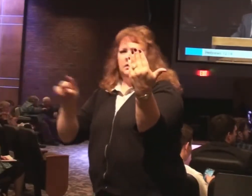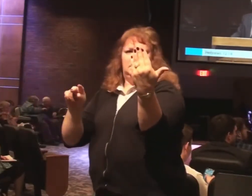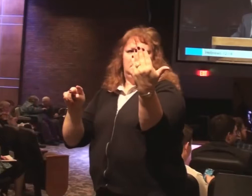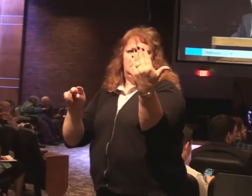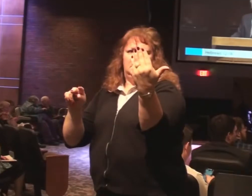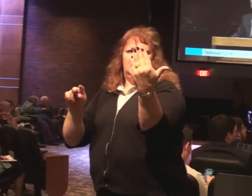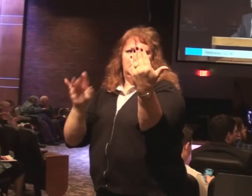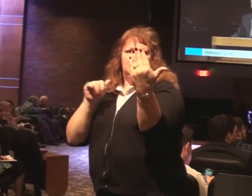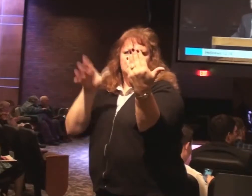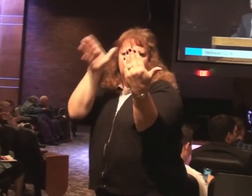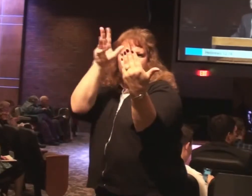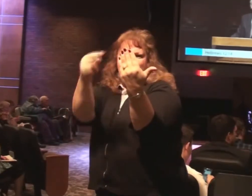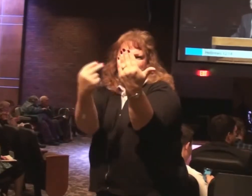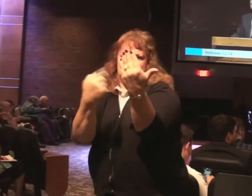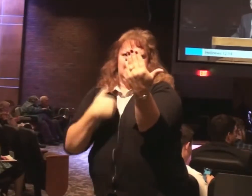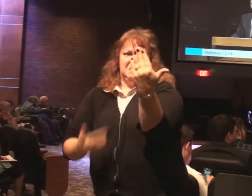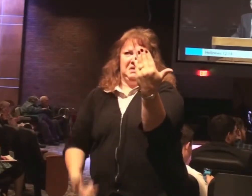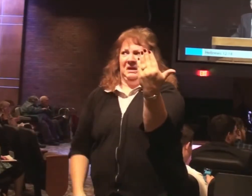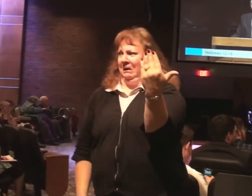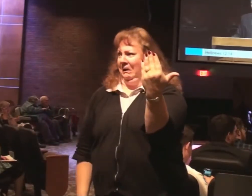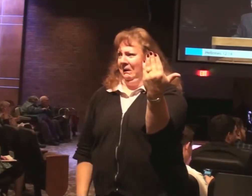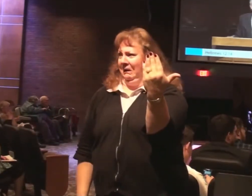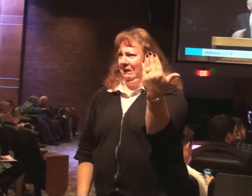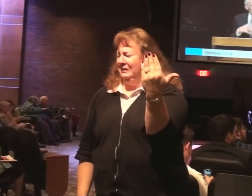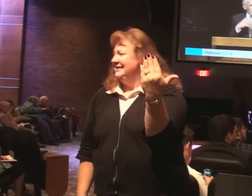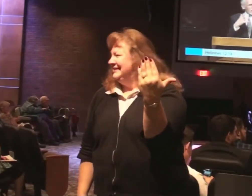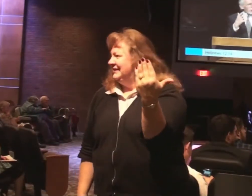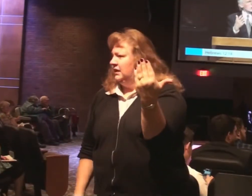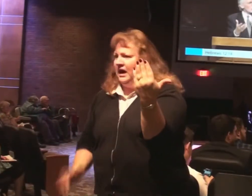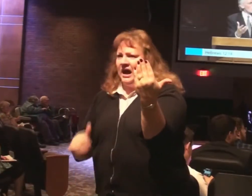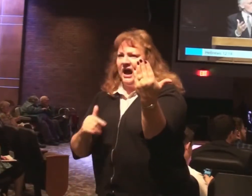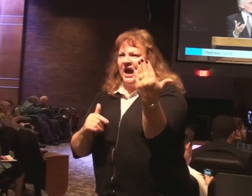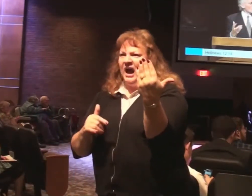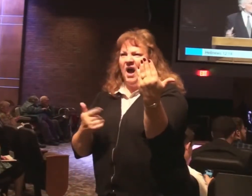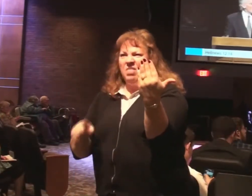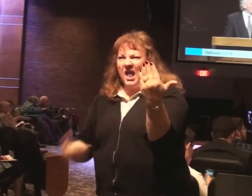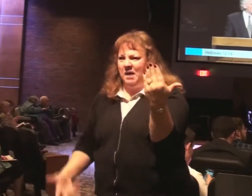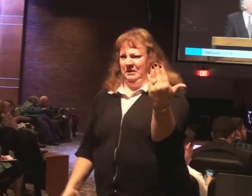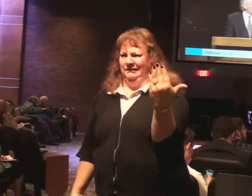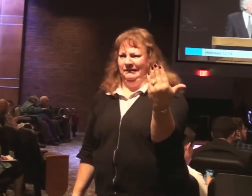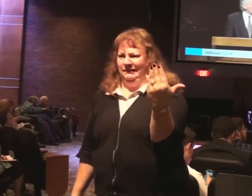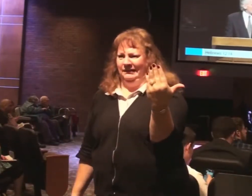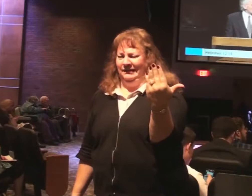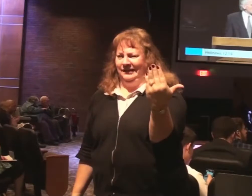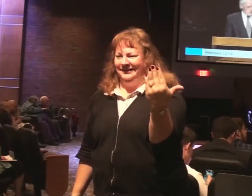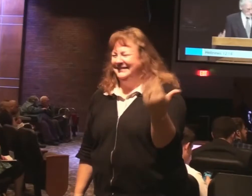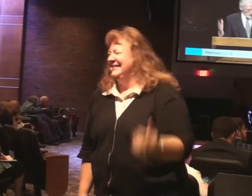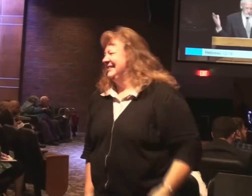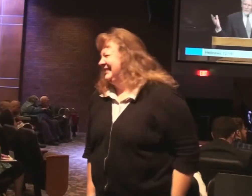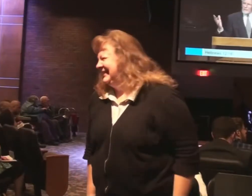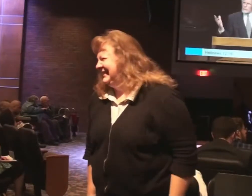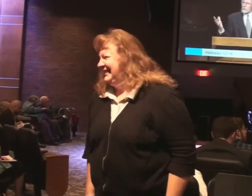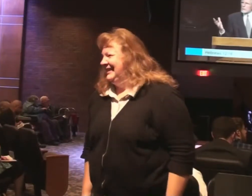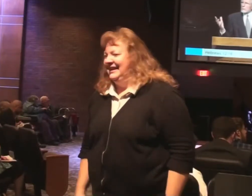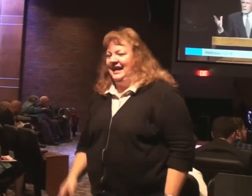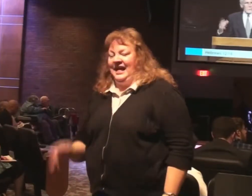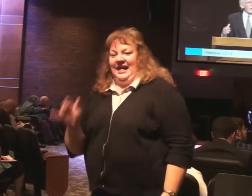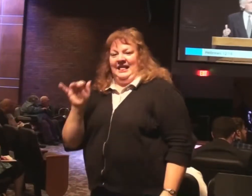my dad's looking back at me. You know. How did I get here? You know. That's. Now